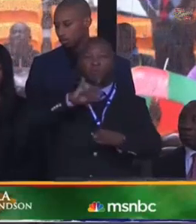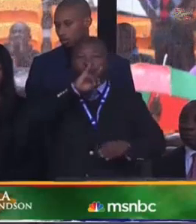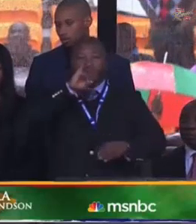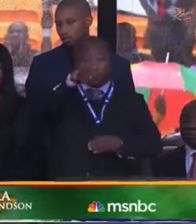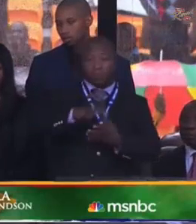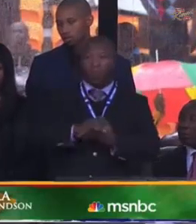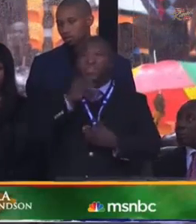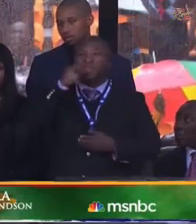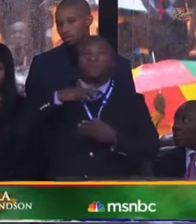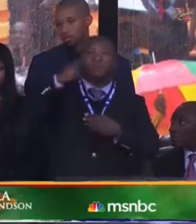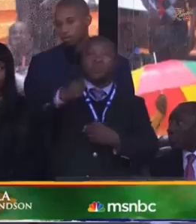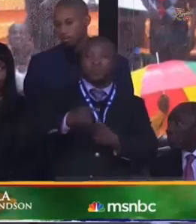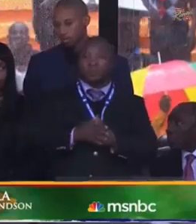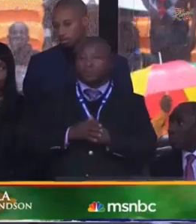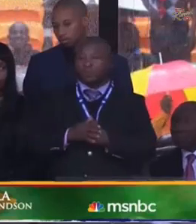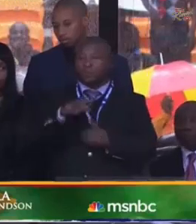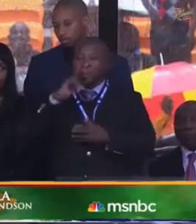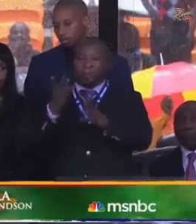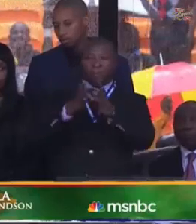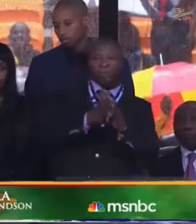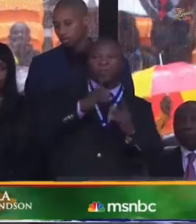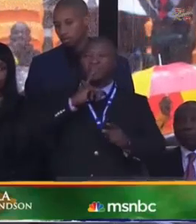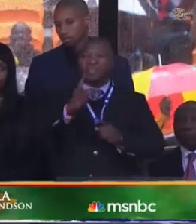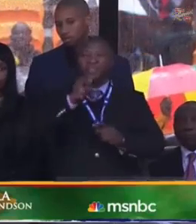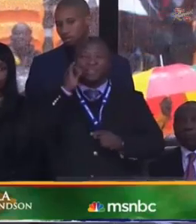sign language? And the answer is yes, and we're going to talk about that today.